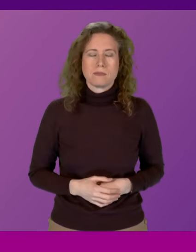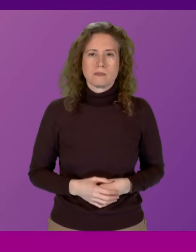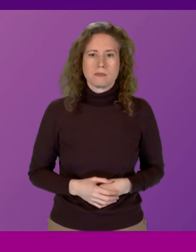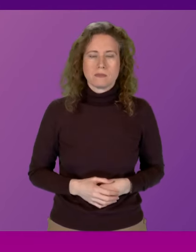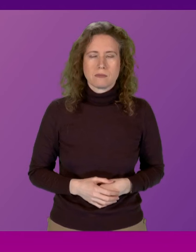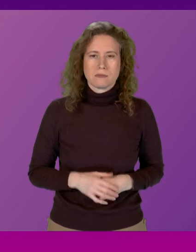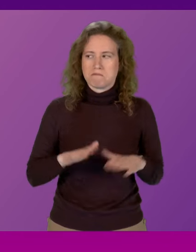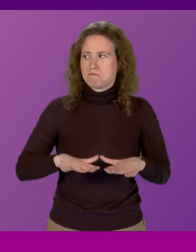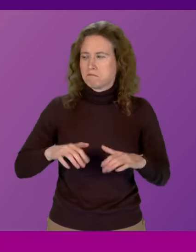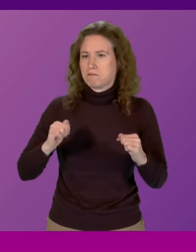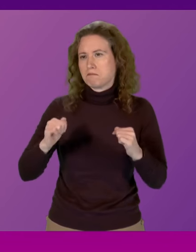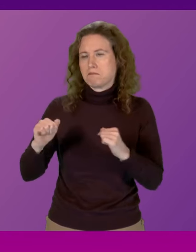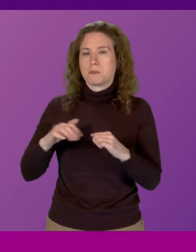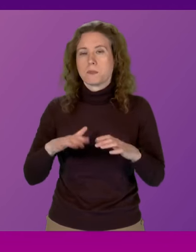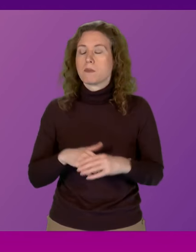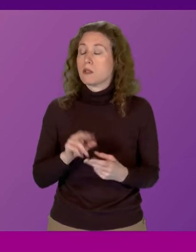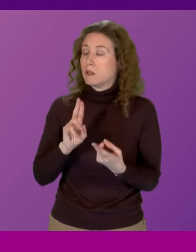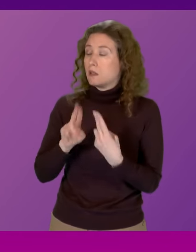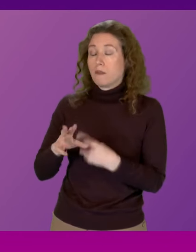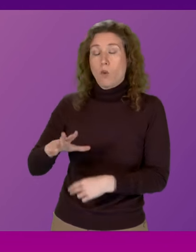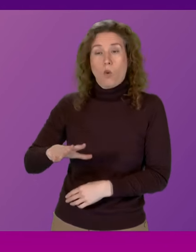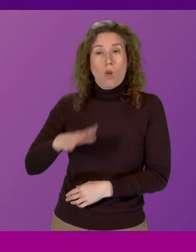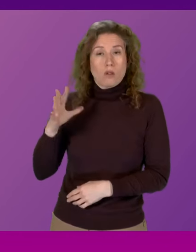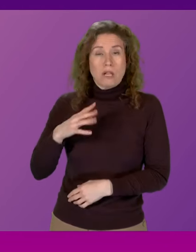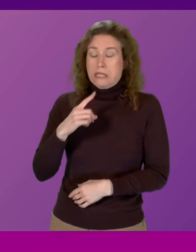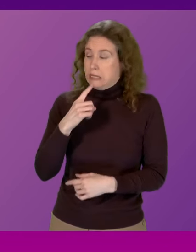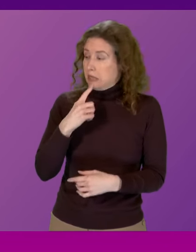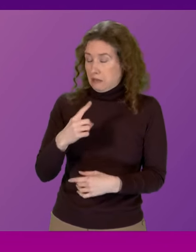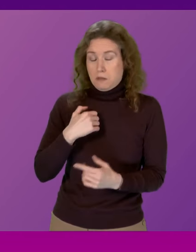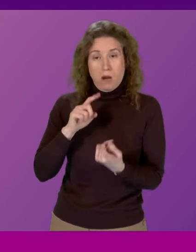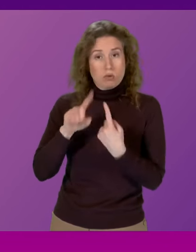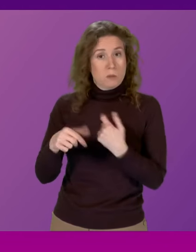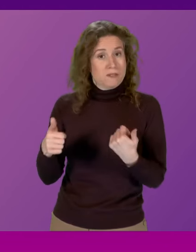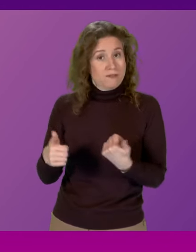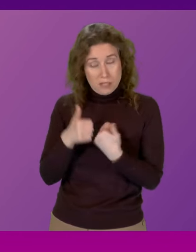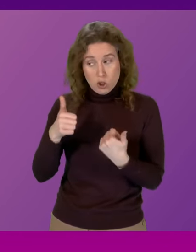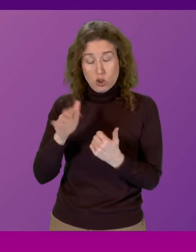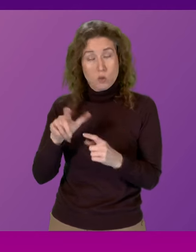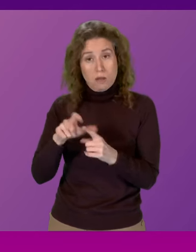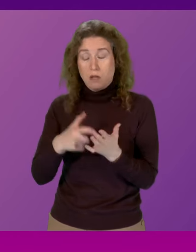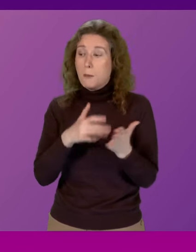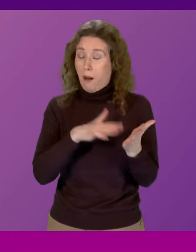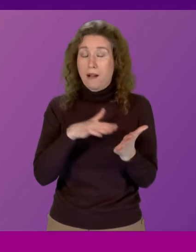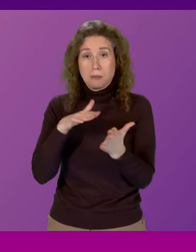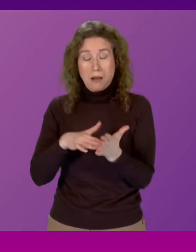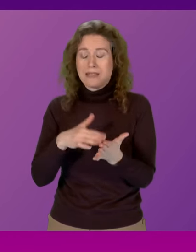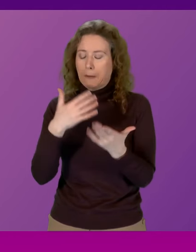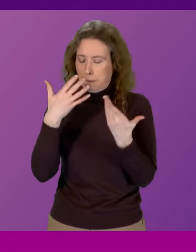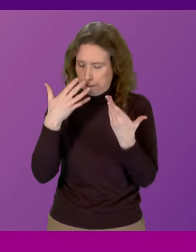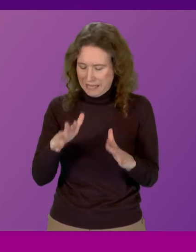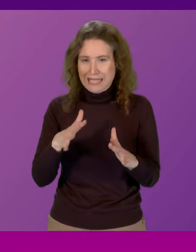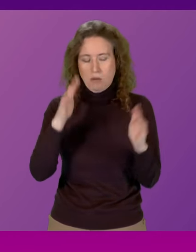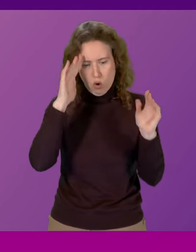The First Minister. As I have already demonstrated in my responses to Douglas Ross, Michael Matheson has been